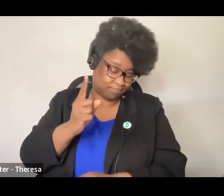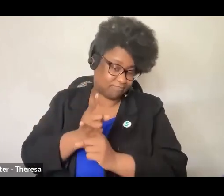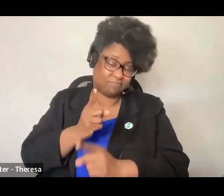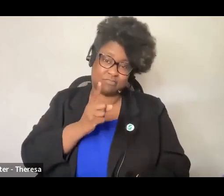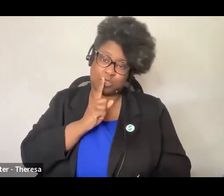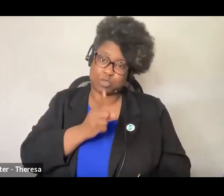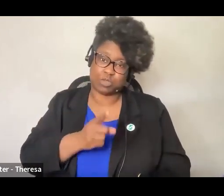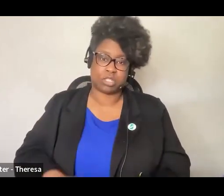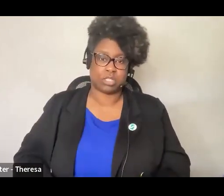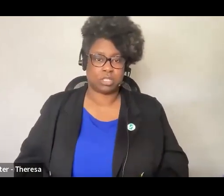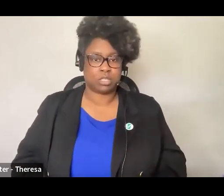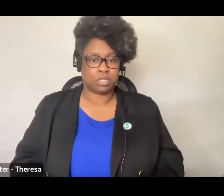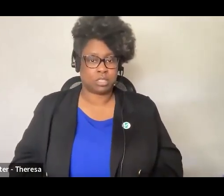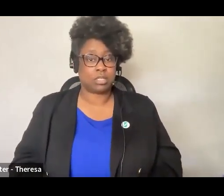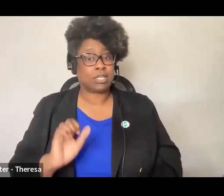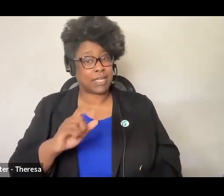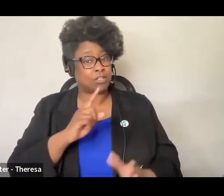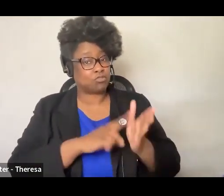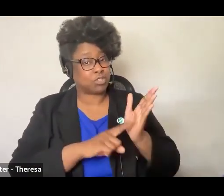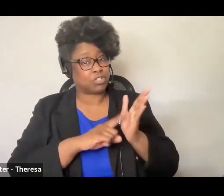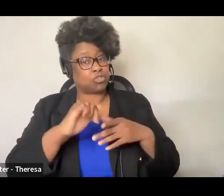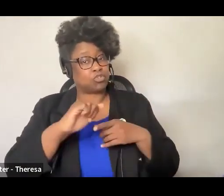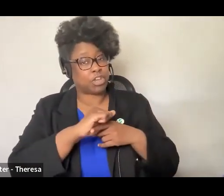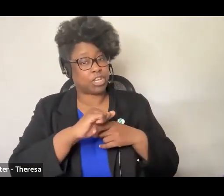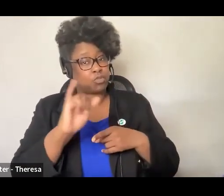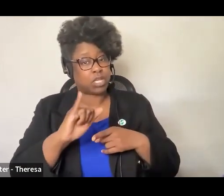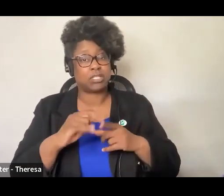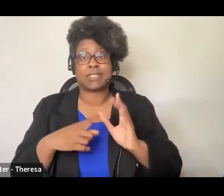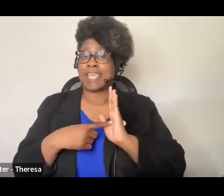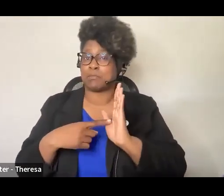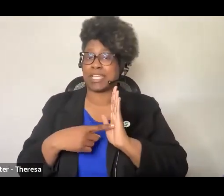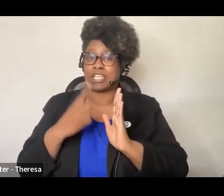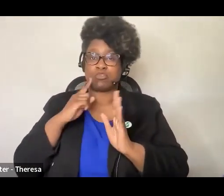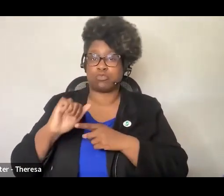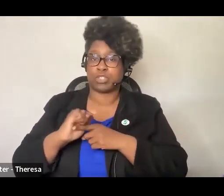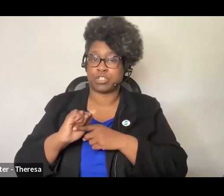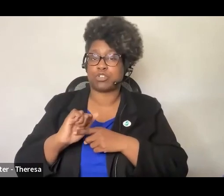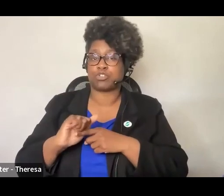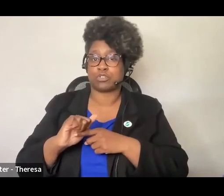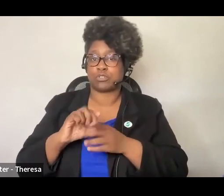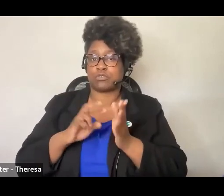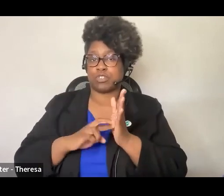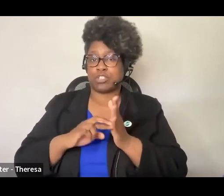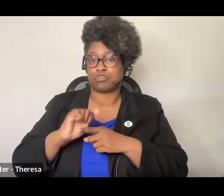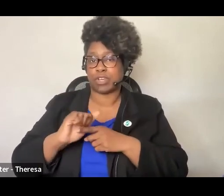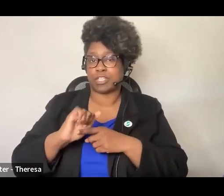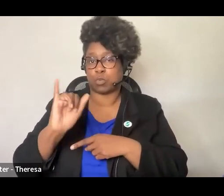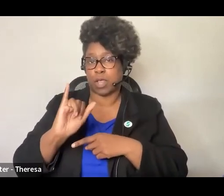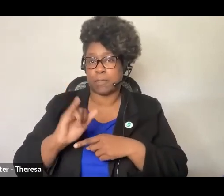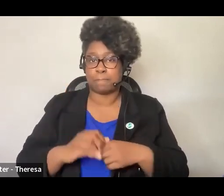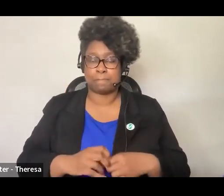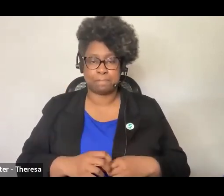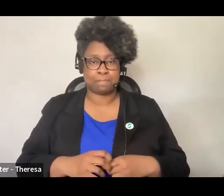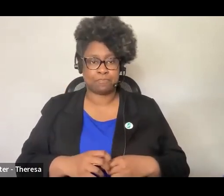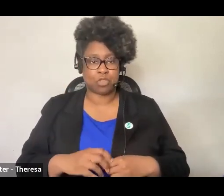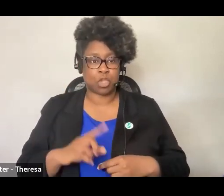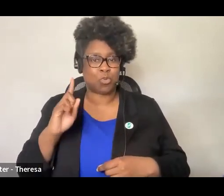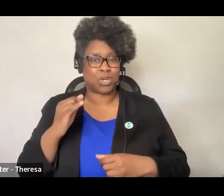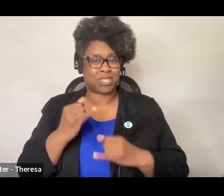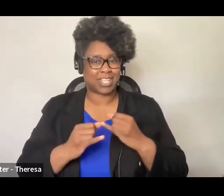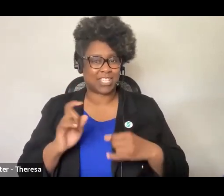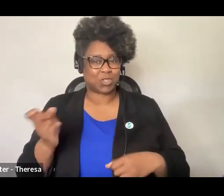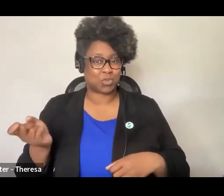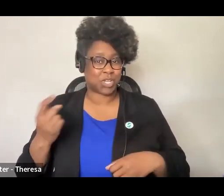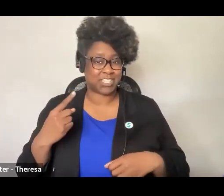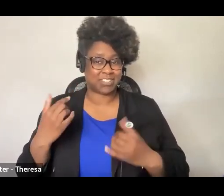implications for research training as well absolutely implications for research training thank you we have one one last question